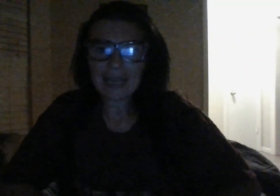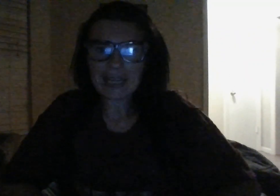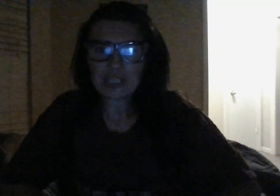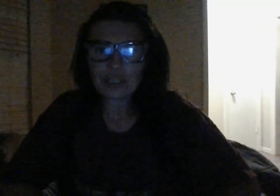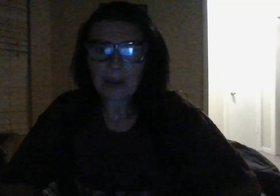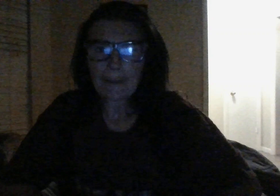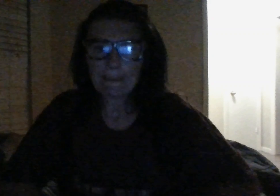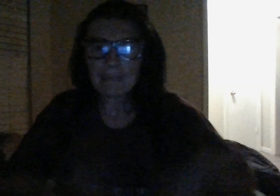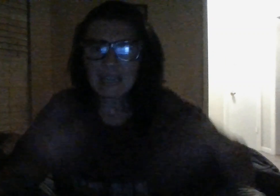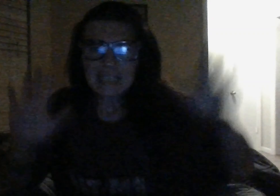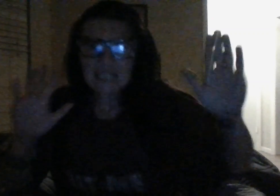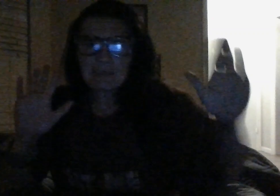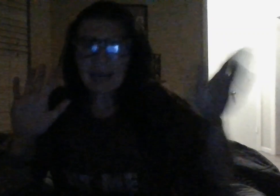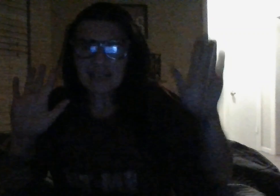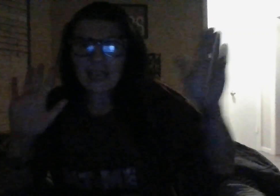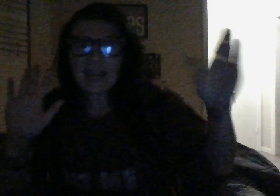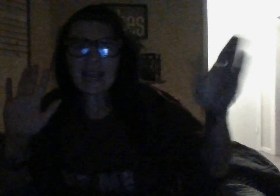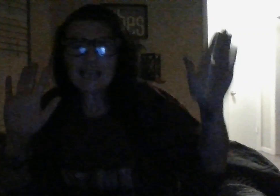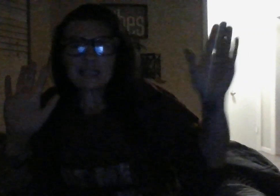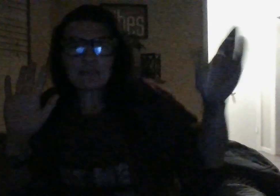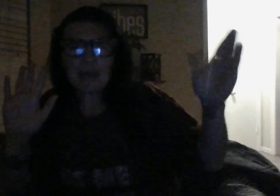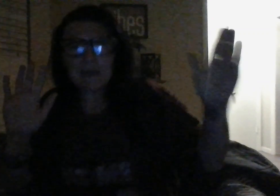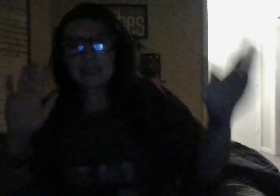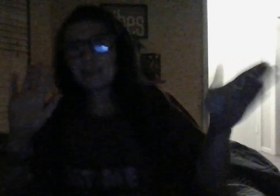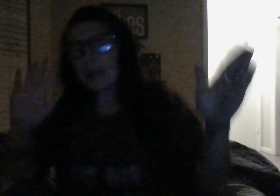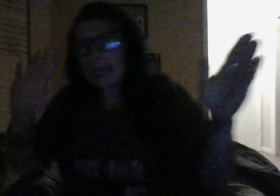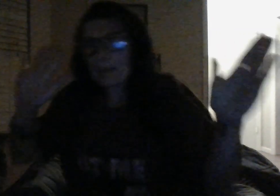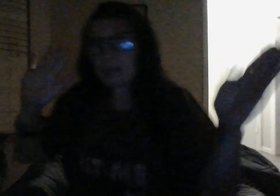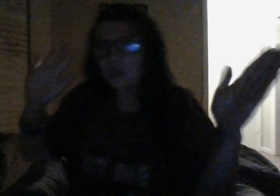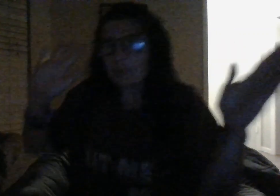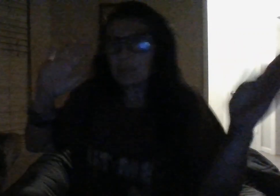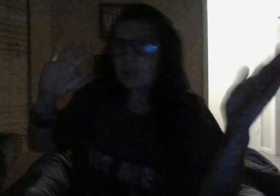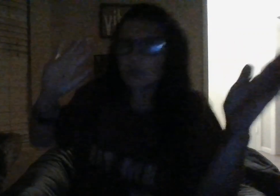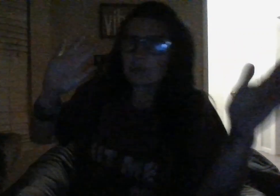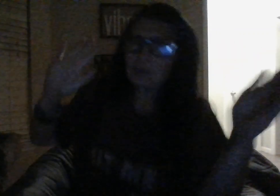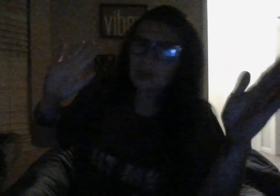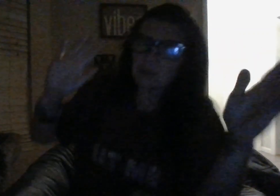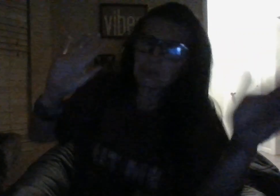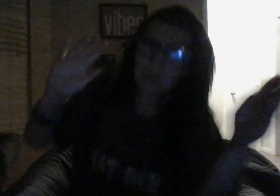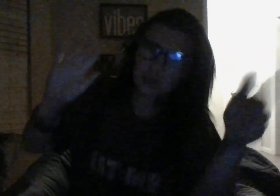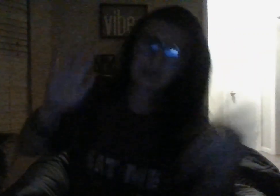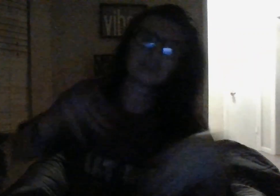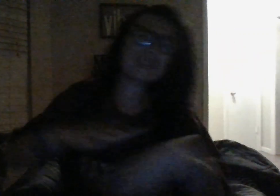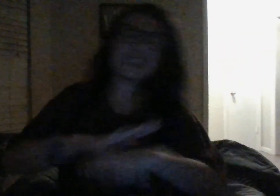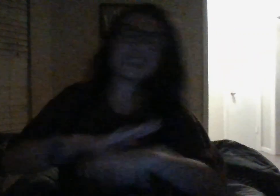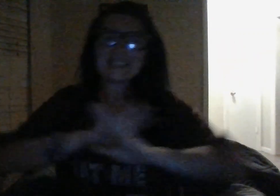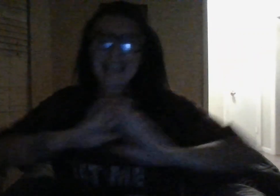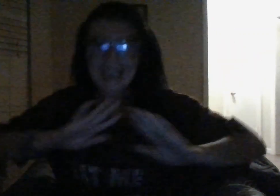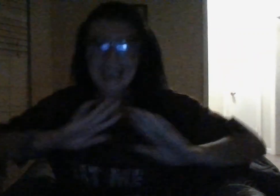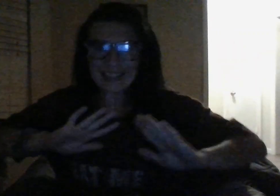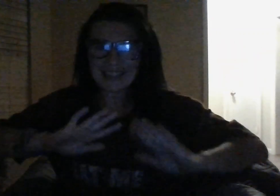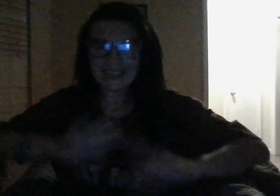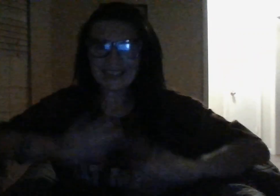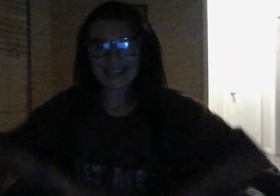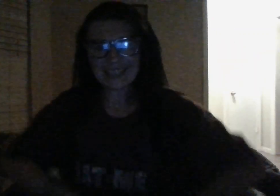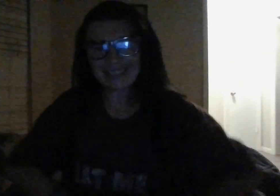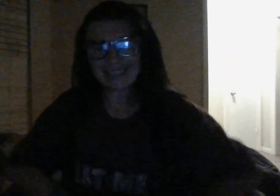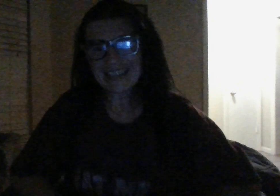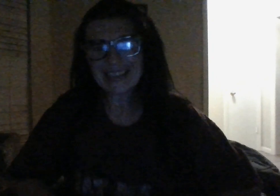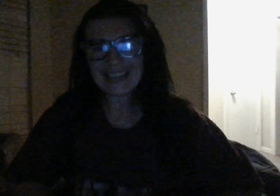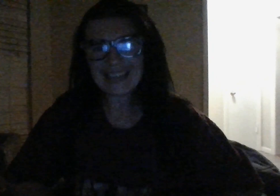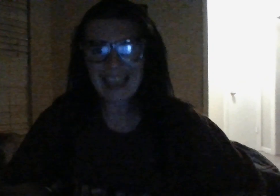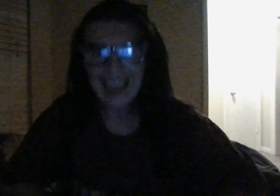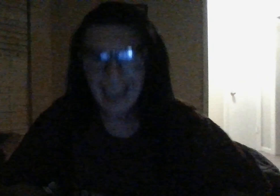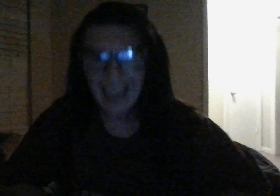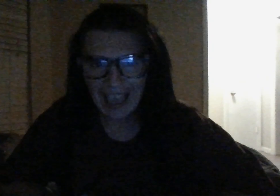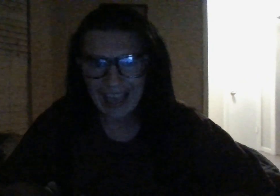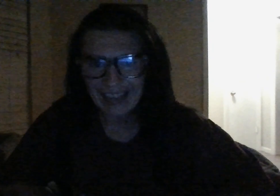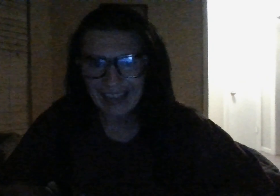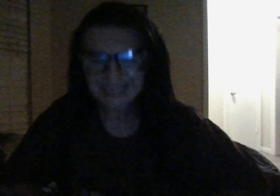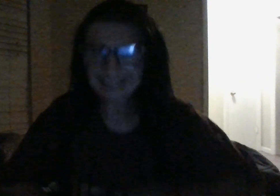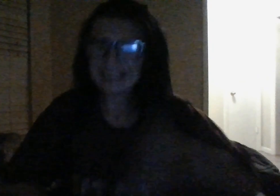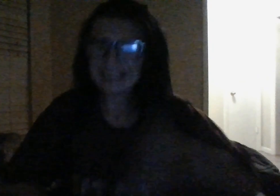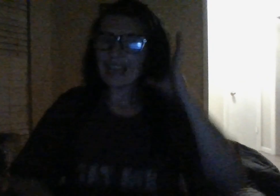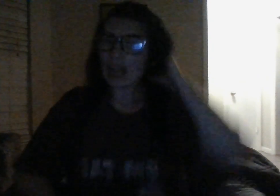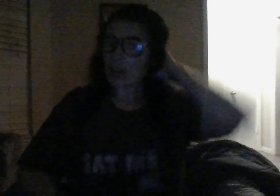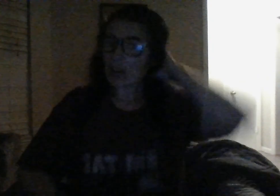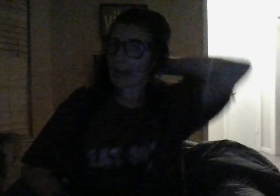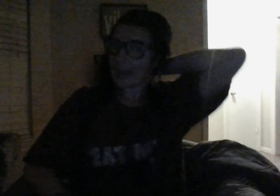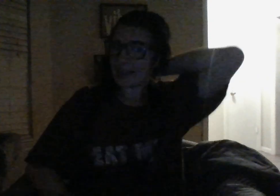side smack that ass baby smack it just saying yeah okay